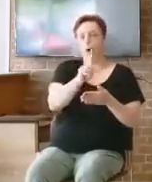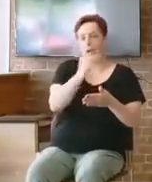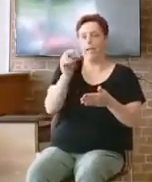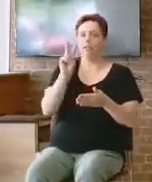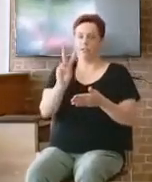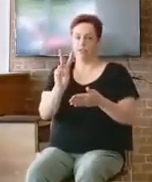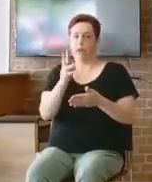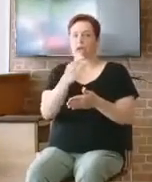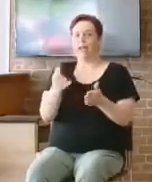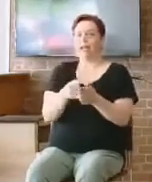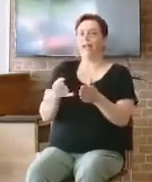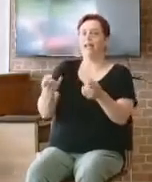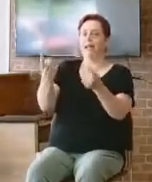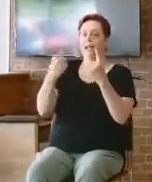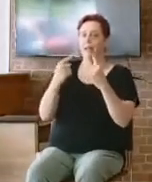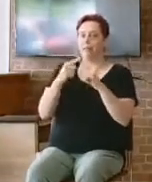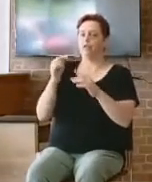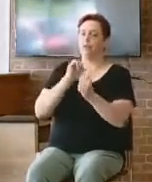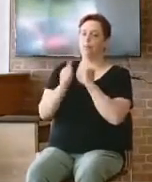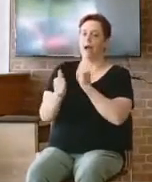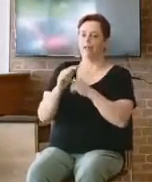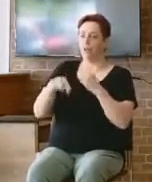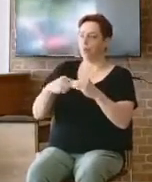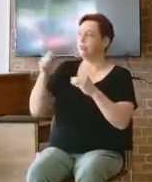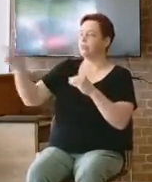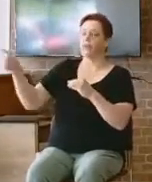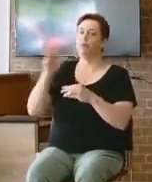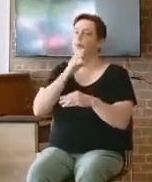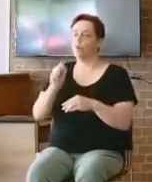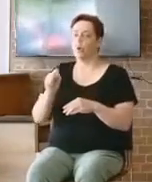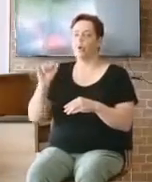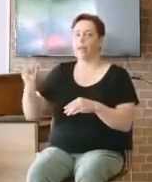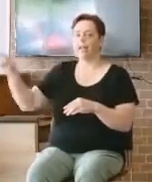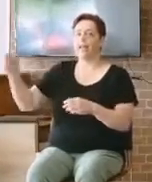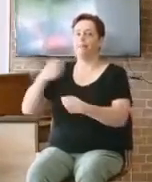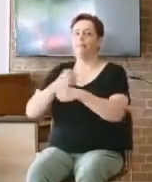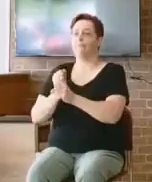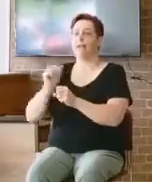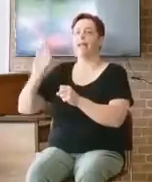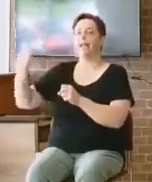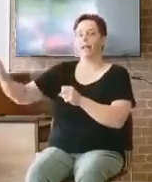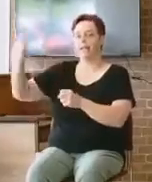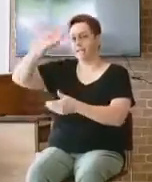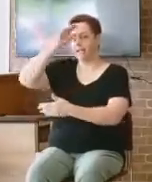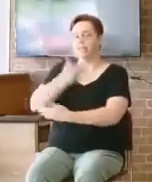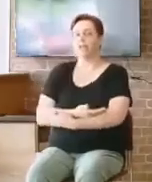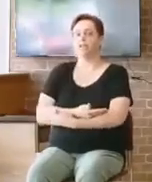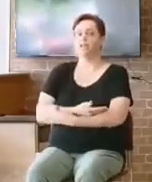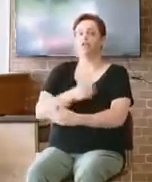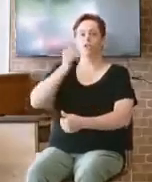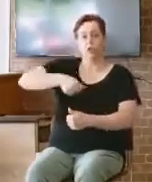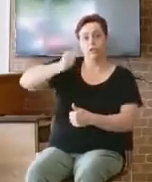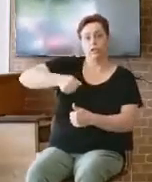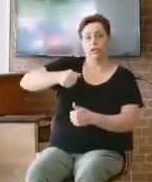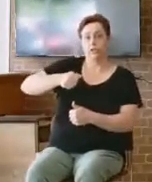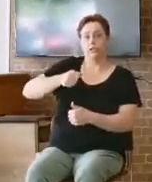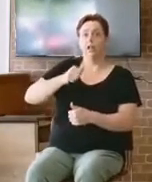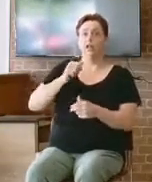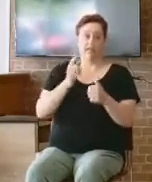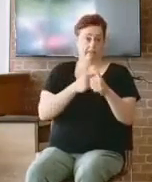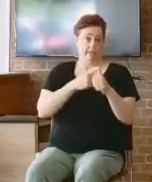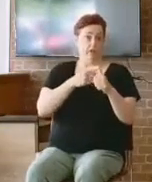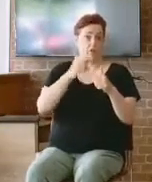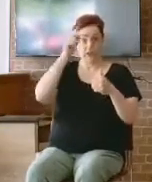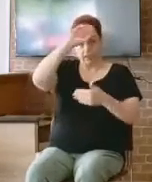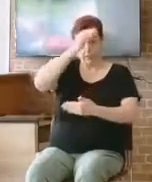old, that he made his sons judges over Israel. Now the name of his firstborn was Joel. And the